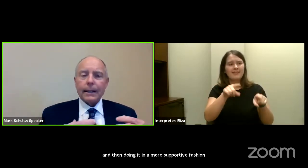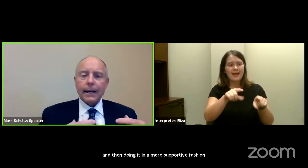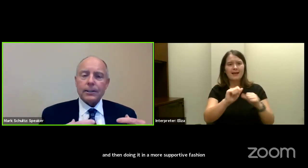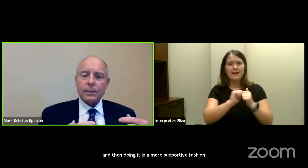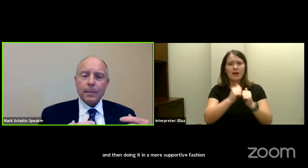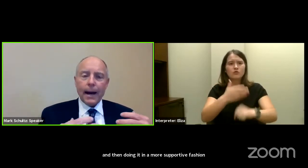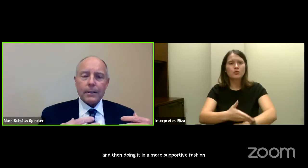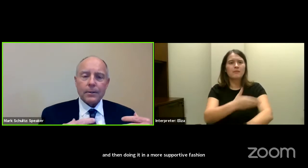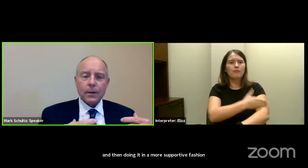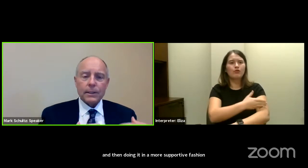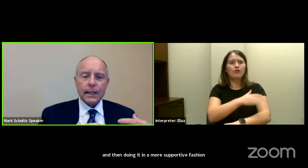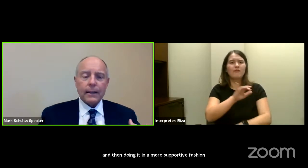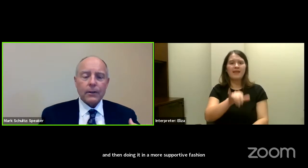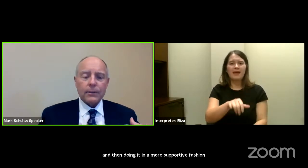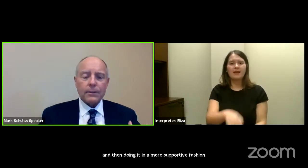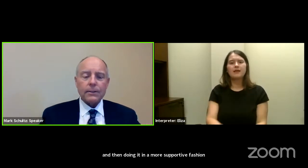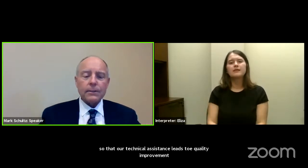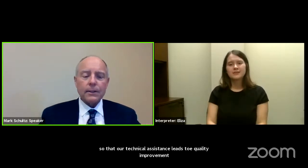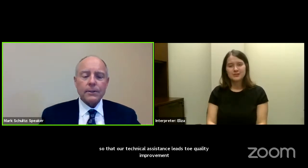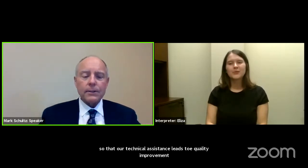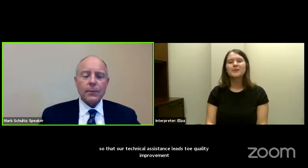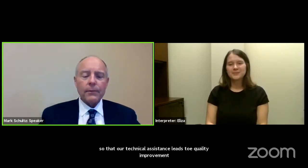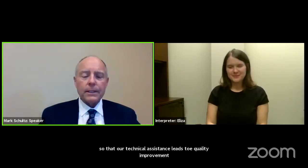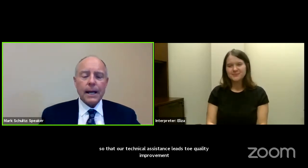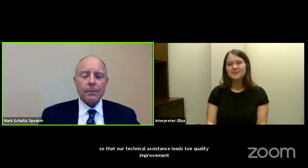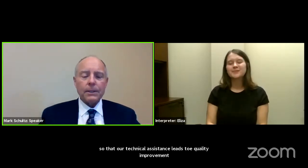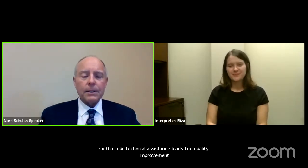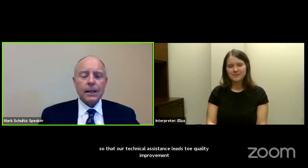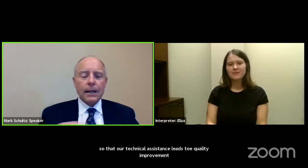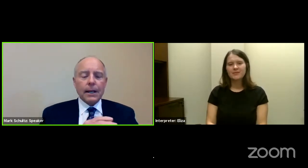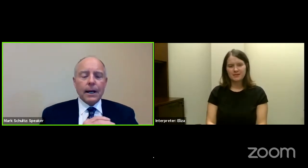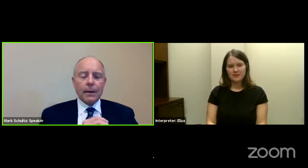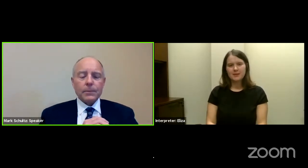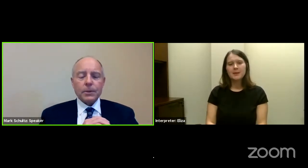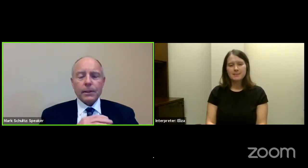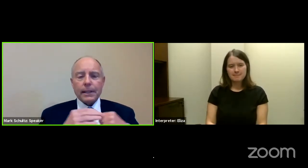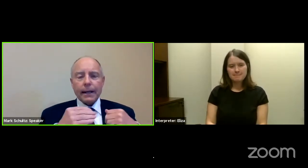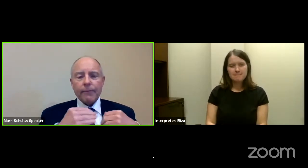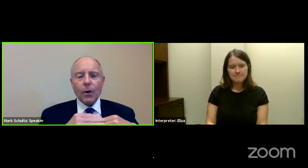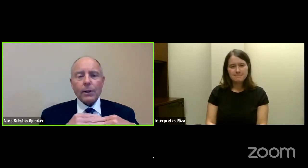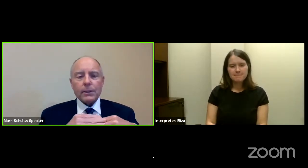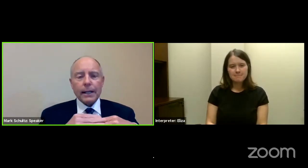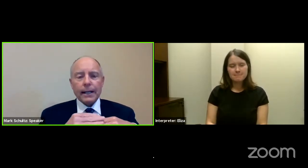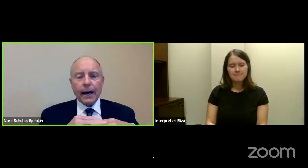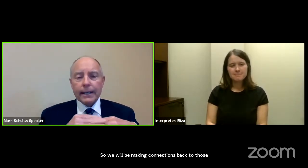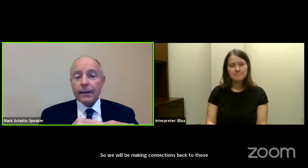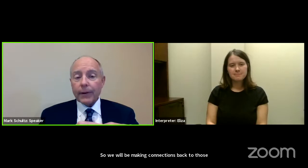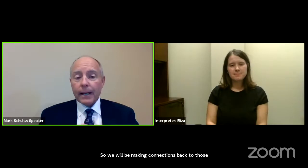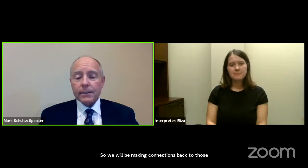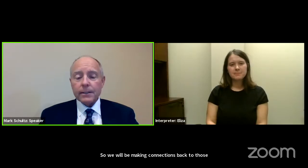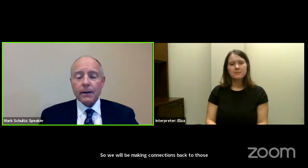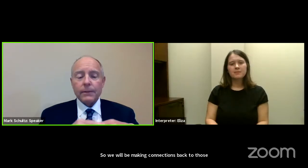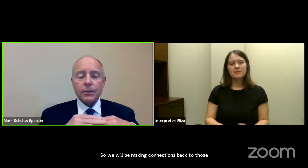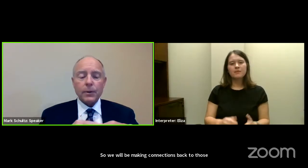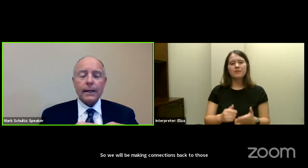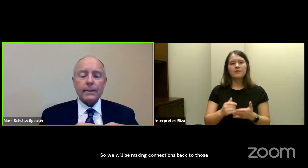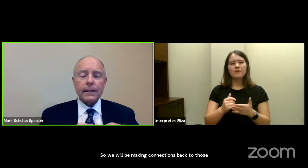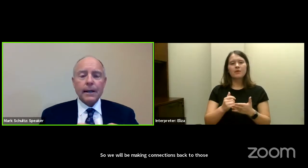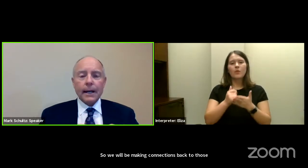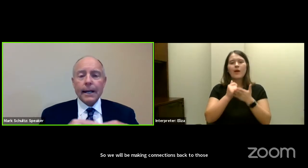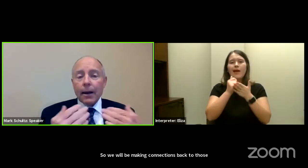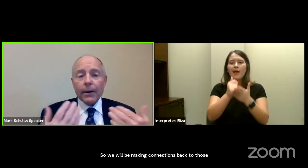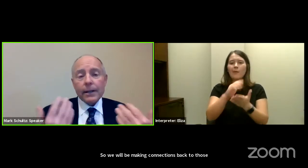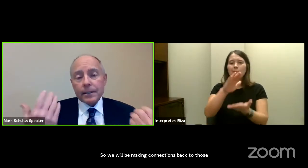making connections back to those technical assistance centers that we've established so that they can focus on the identification of the